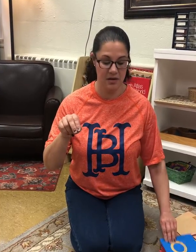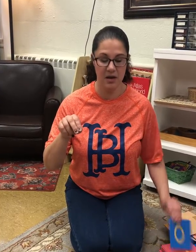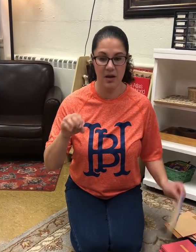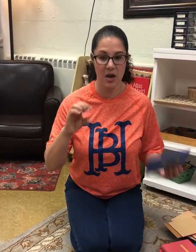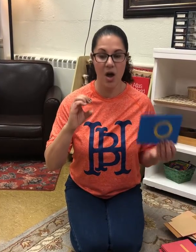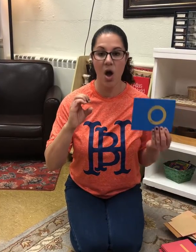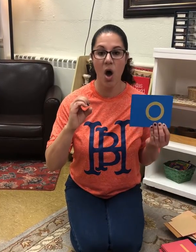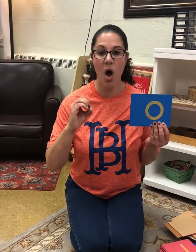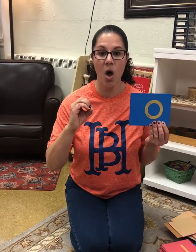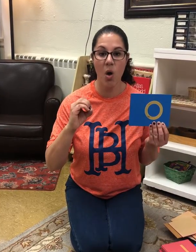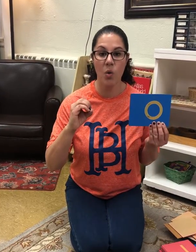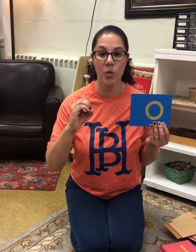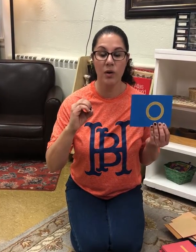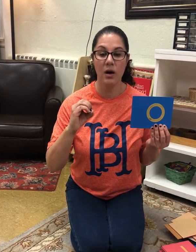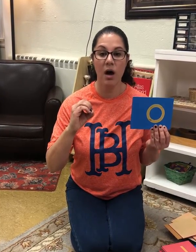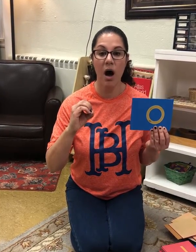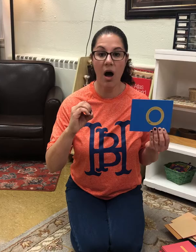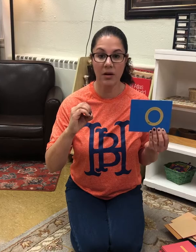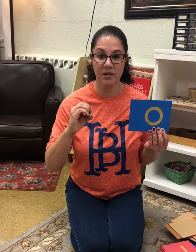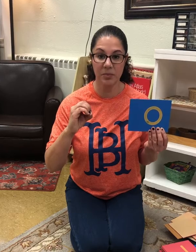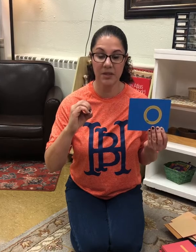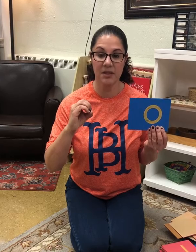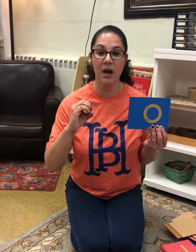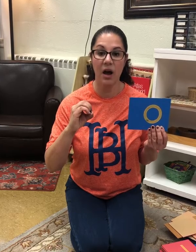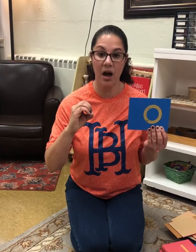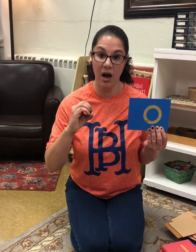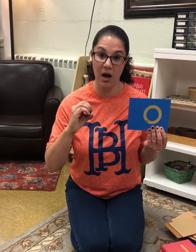O, octopus, ah.